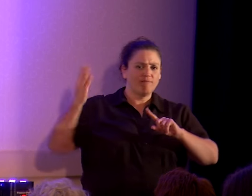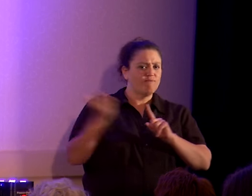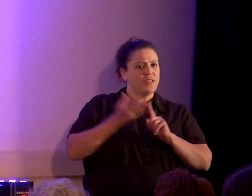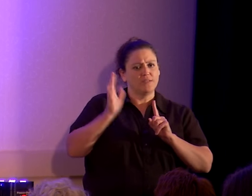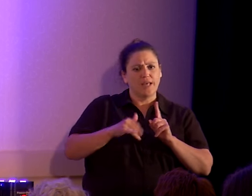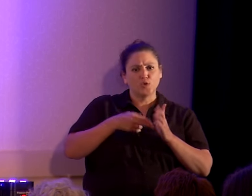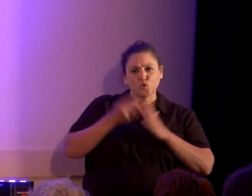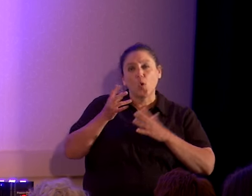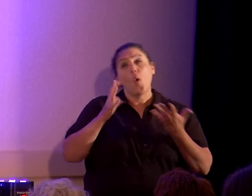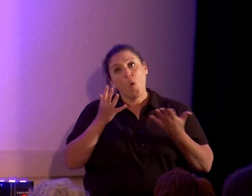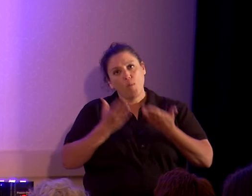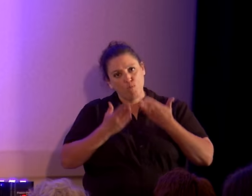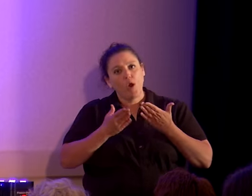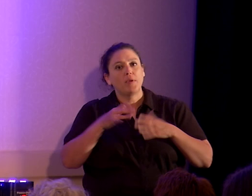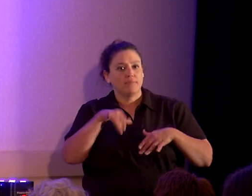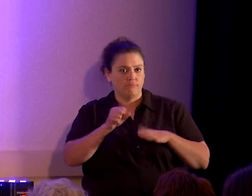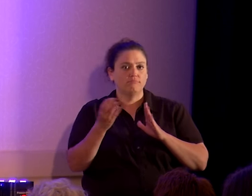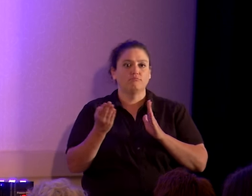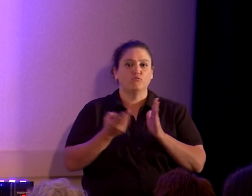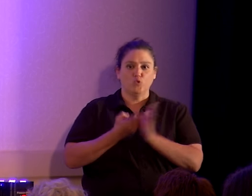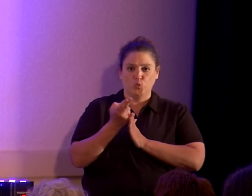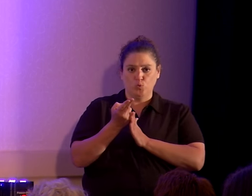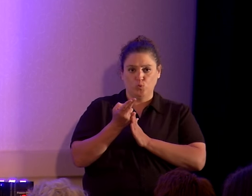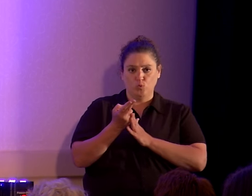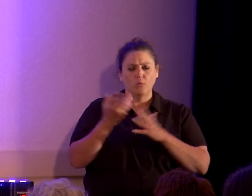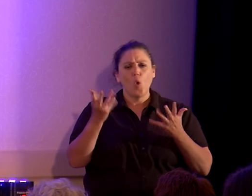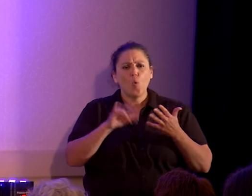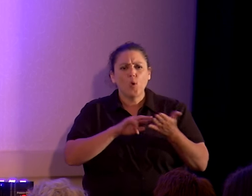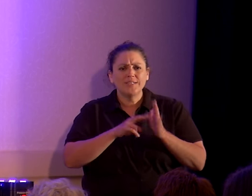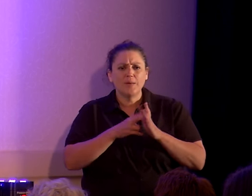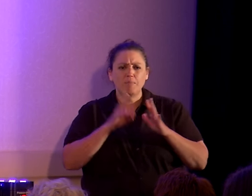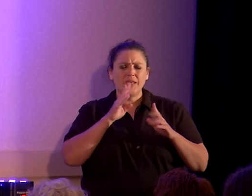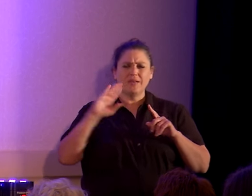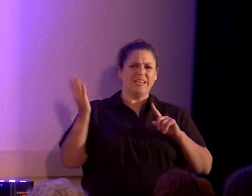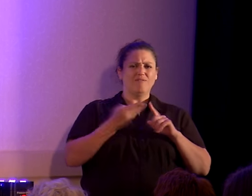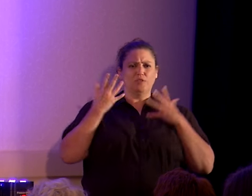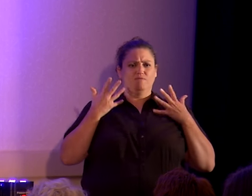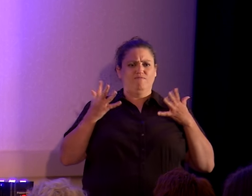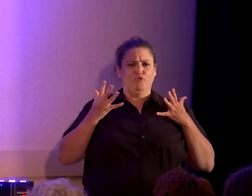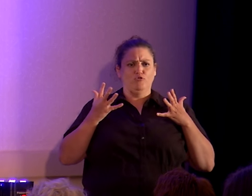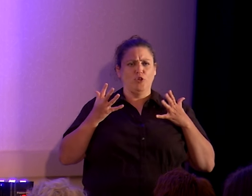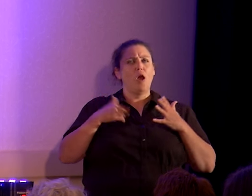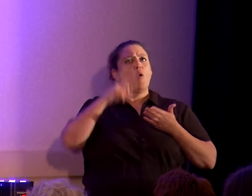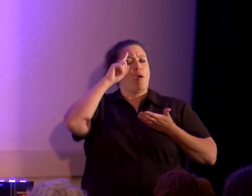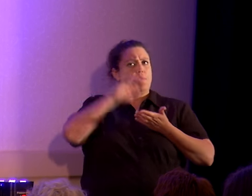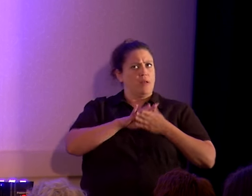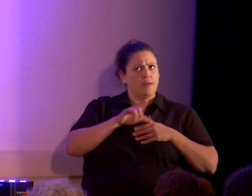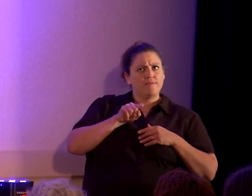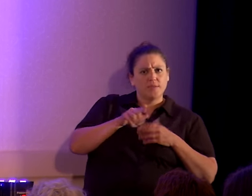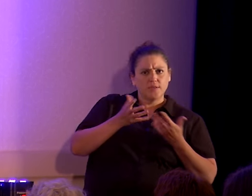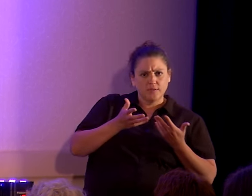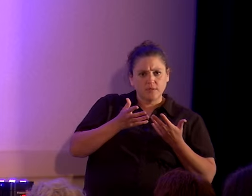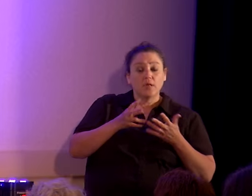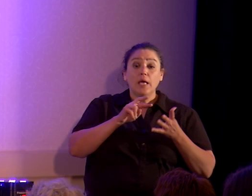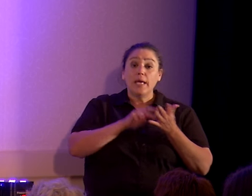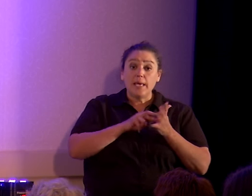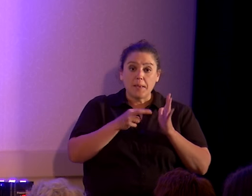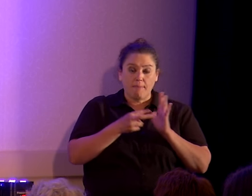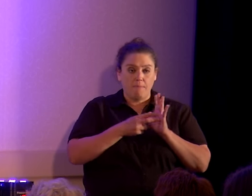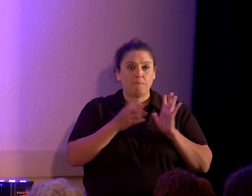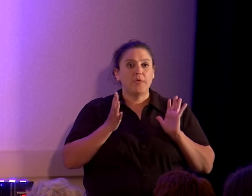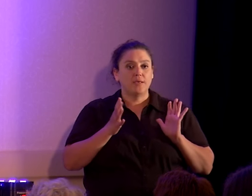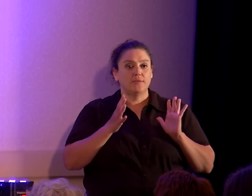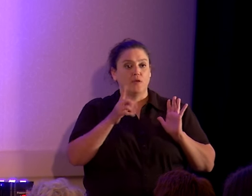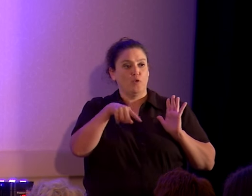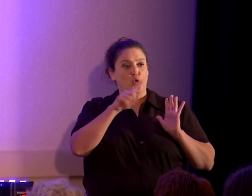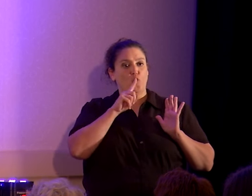is true or most likely true. What does it mean to be convinced? What does it mean to believe this? It means that you